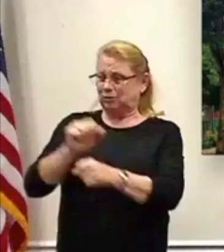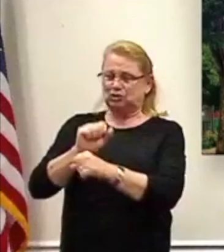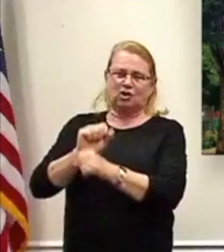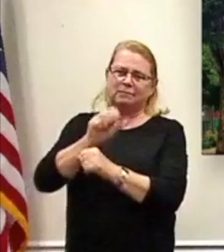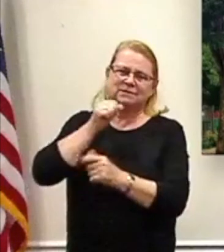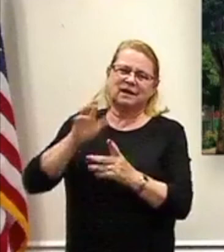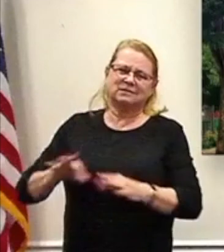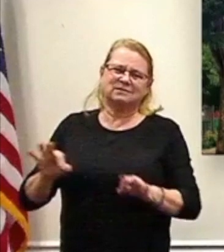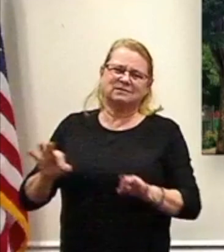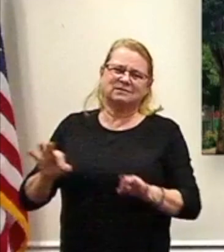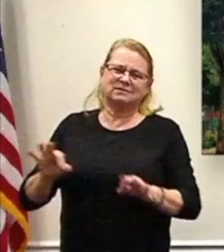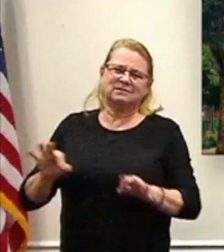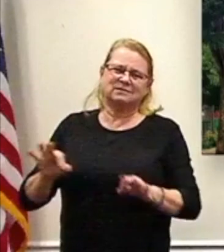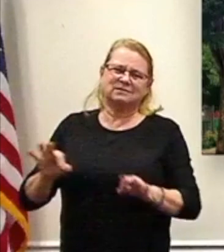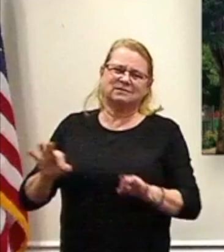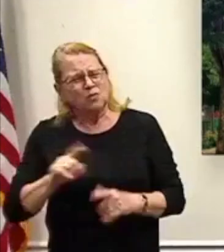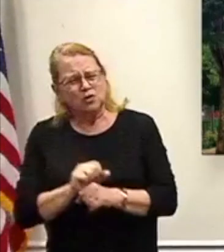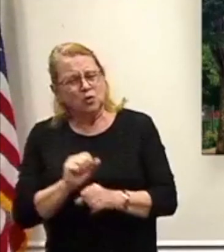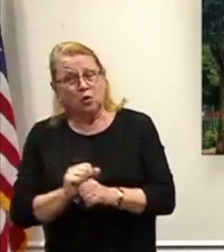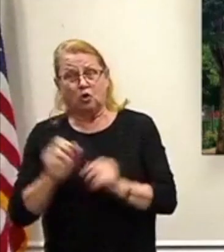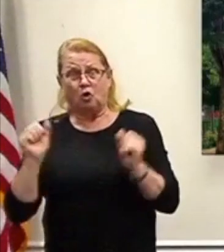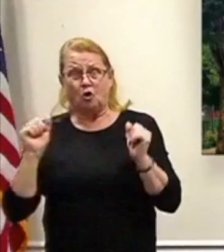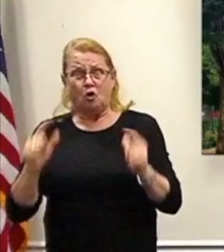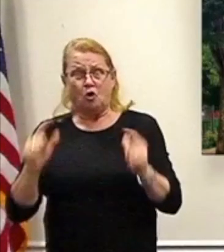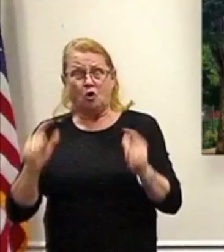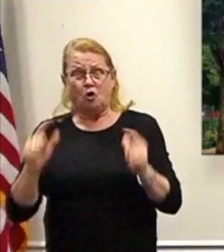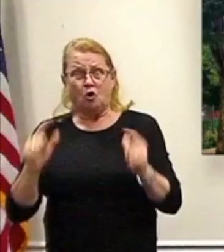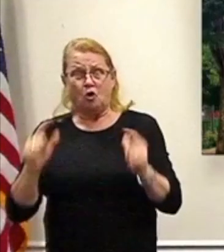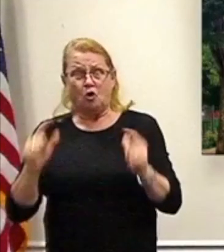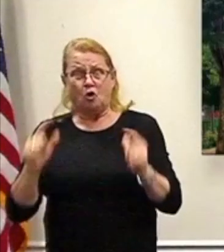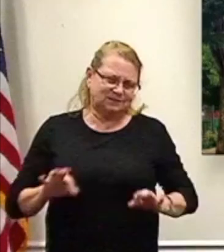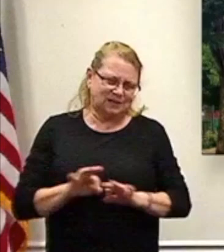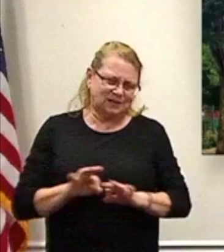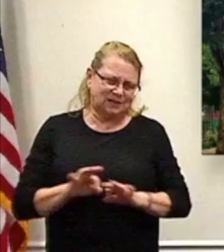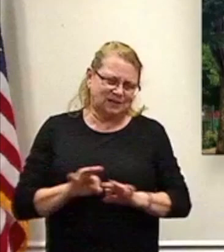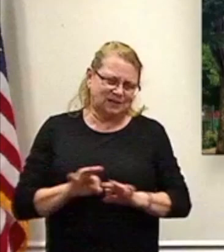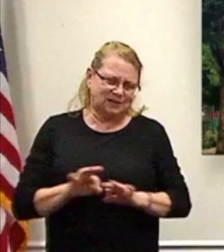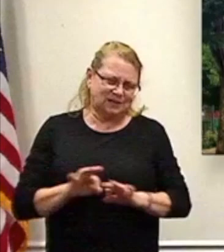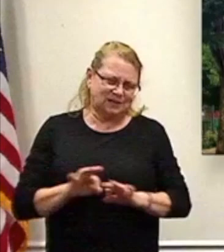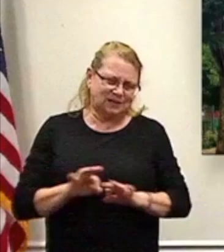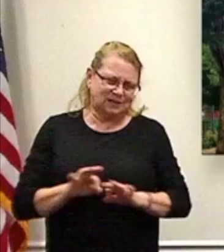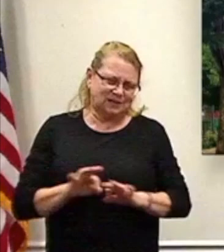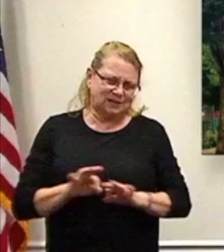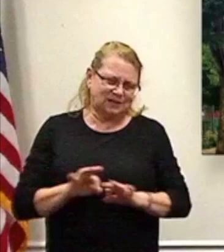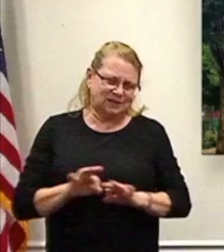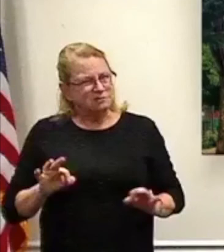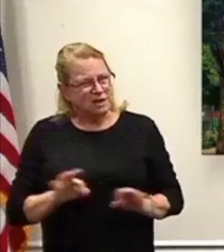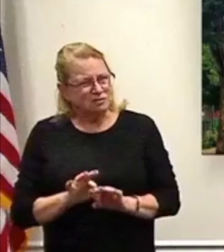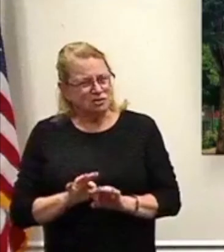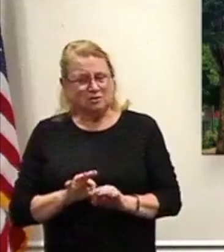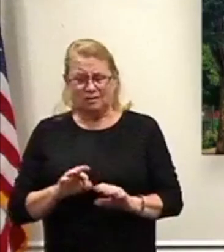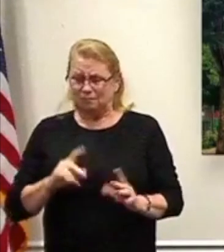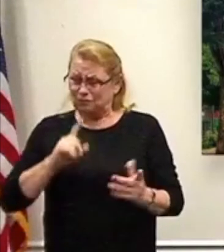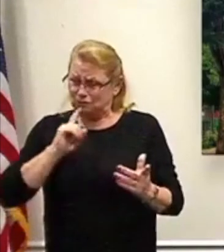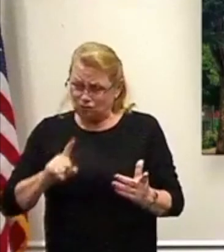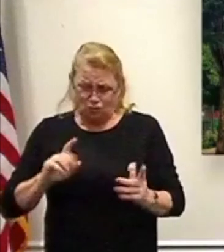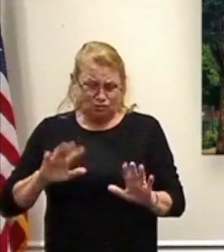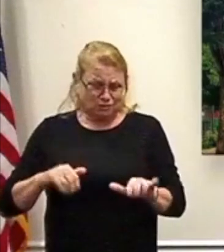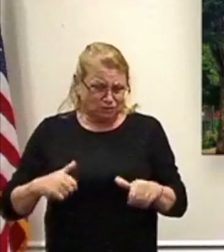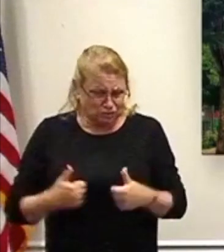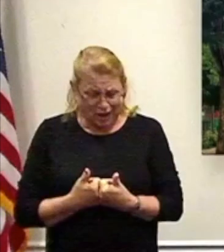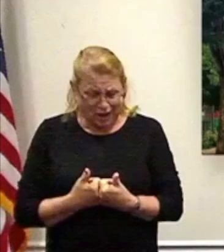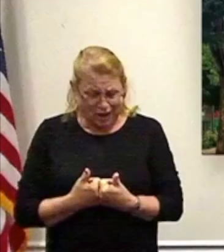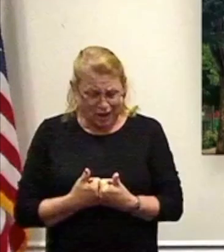you work. Every business is essential, and every job is essential, and I can't imagine how challenging it is to have so many